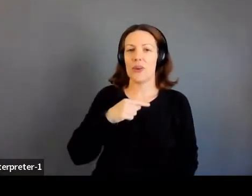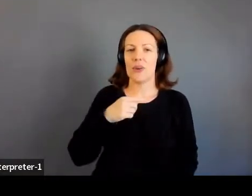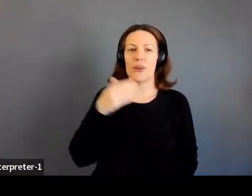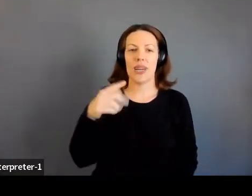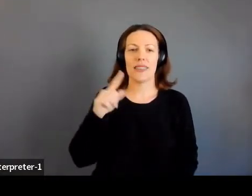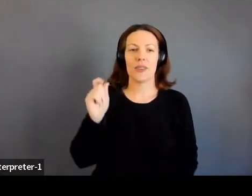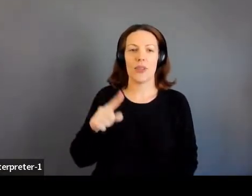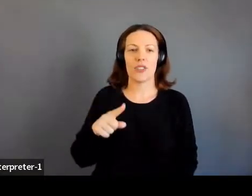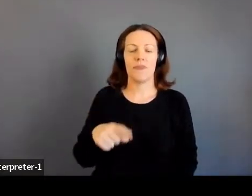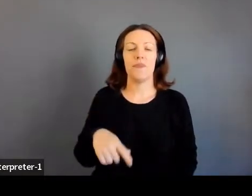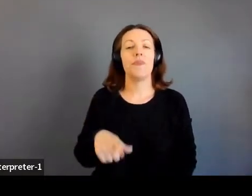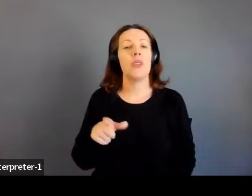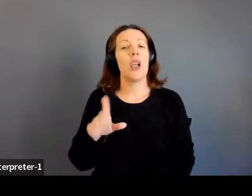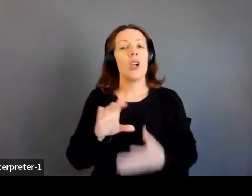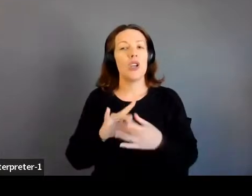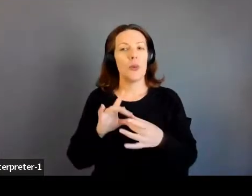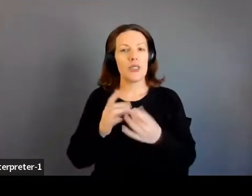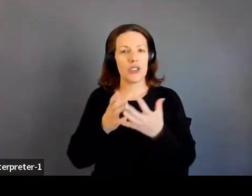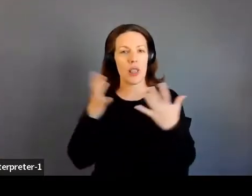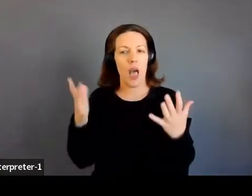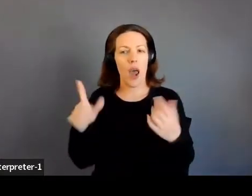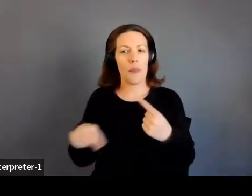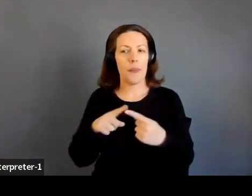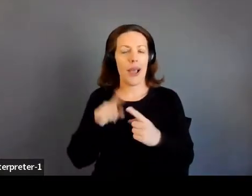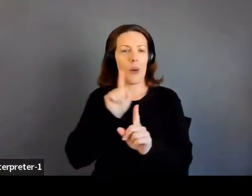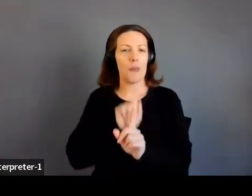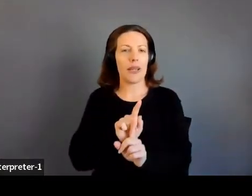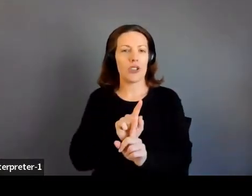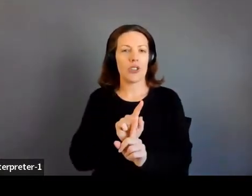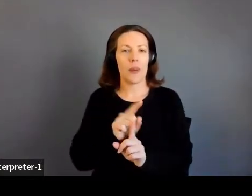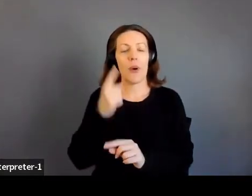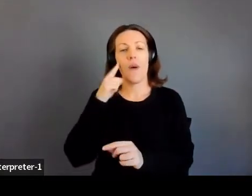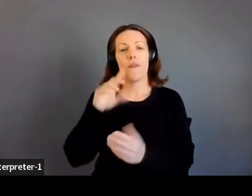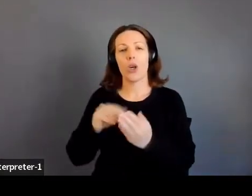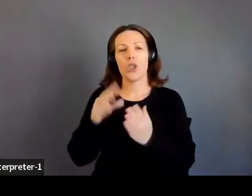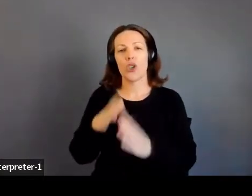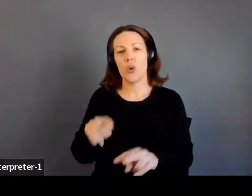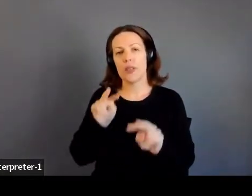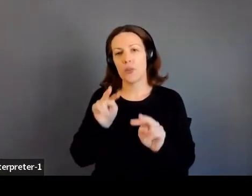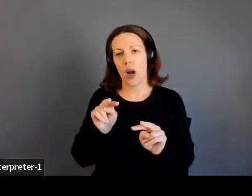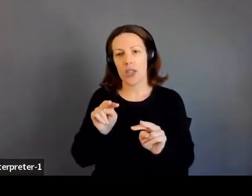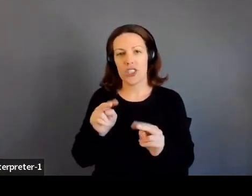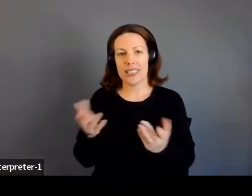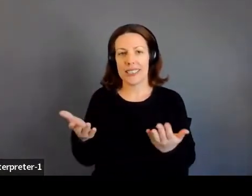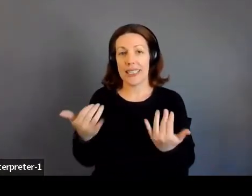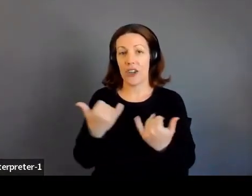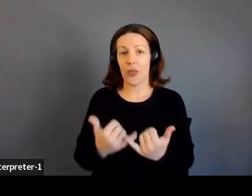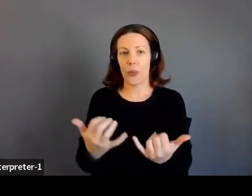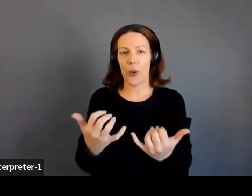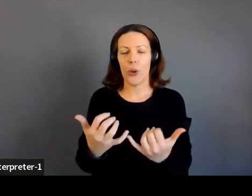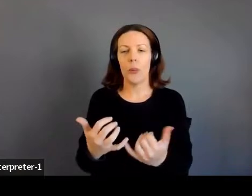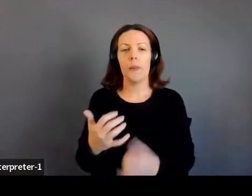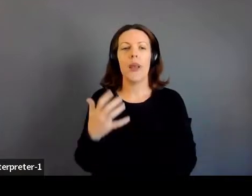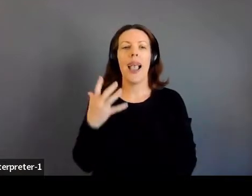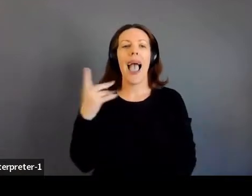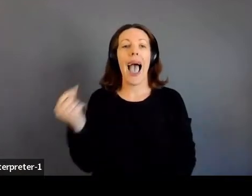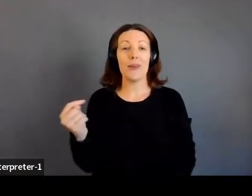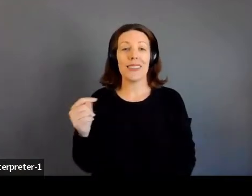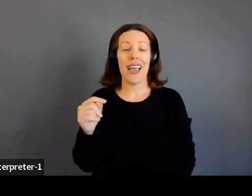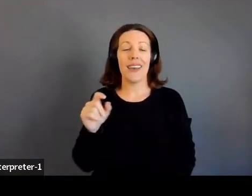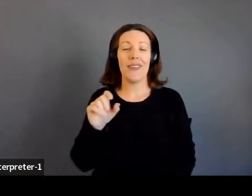Yes. You talked a lot about mentorship and for the students watching and in the room outside of Coachek,